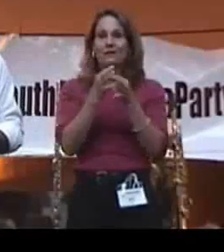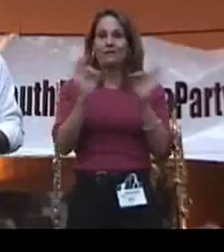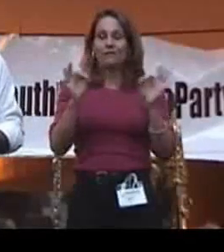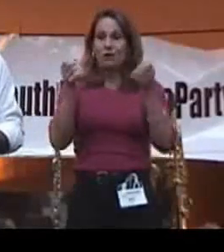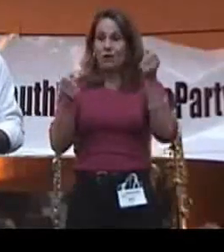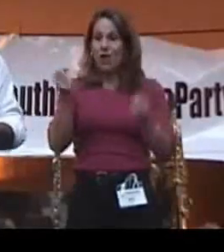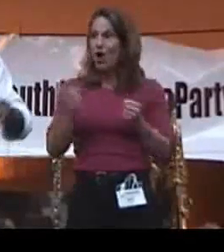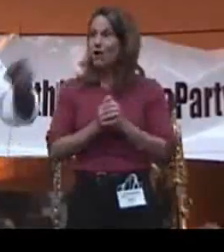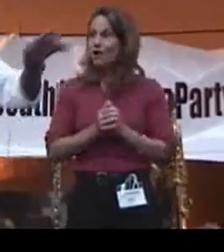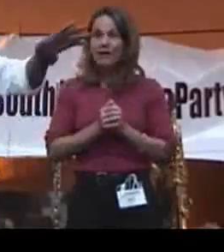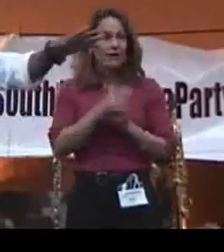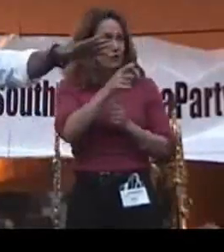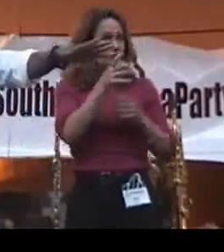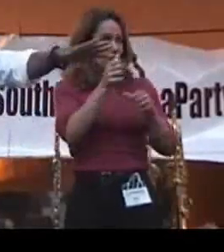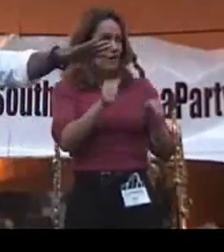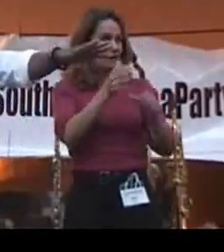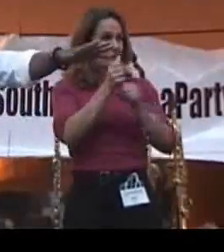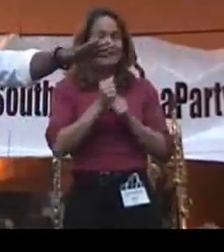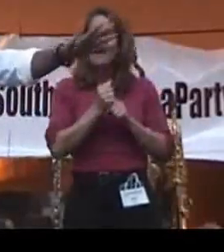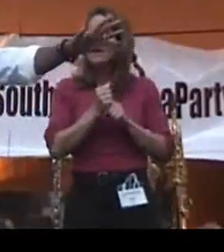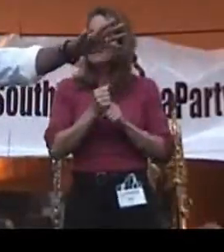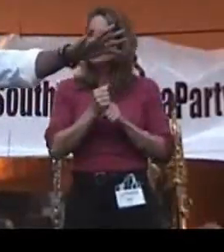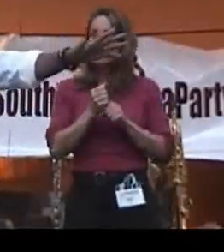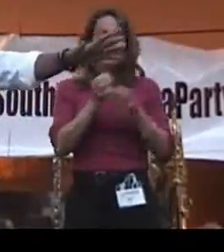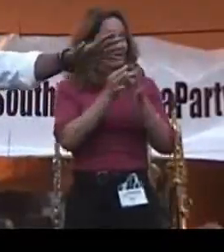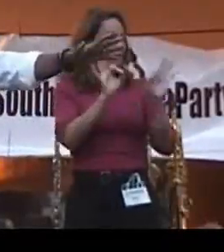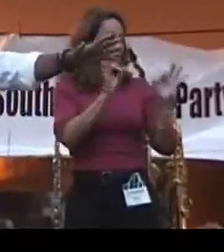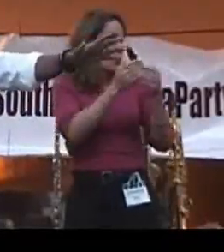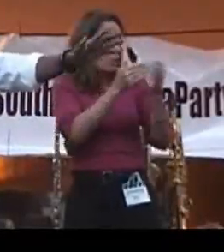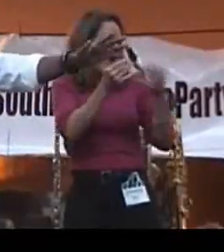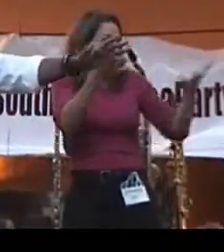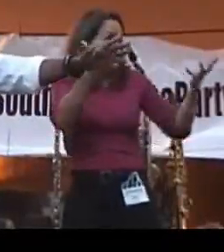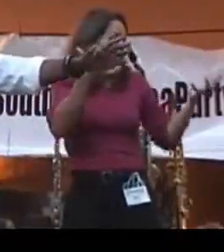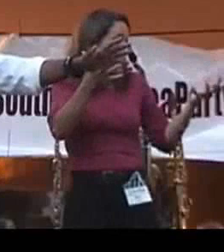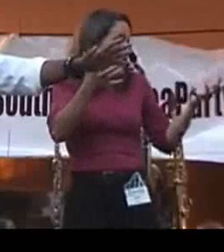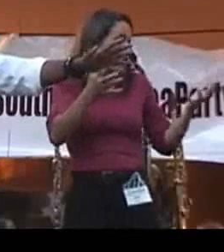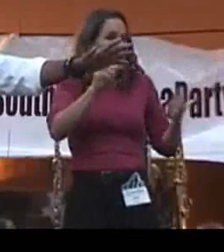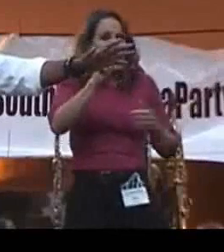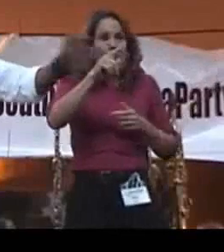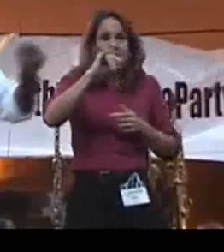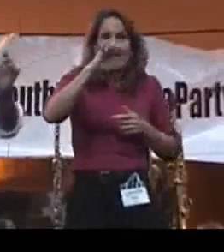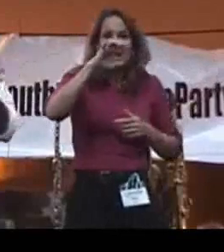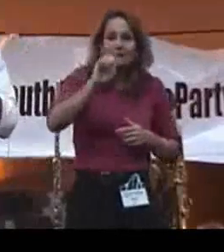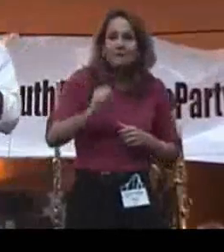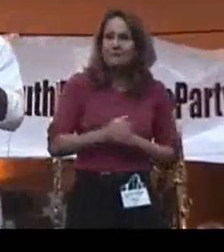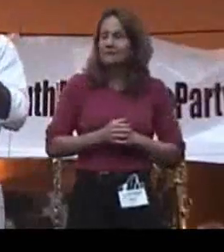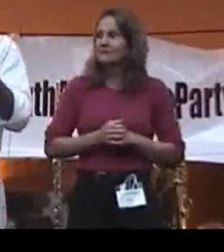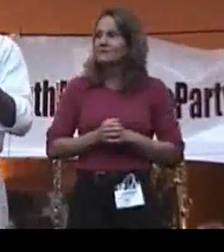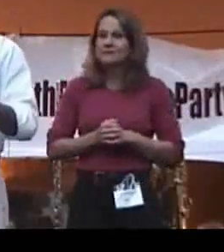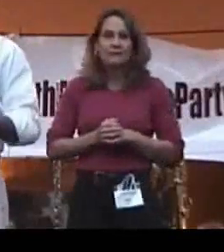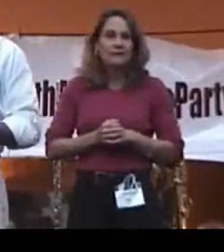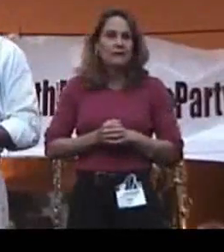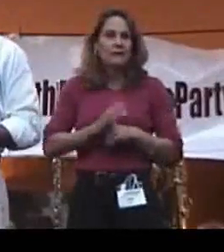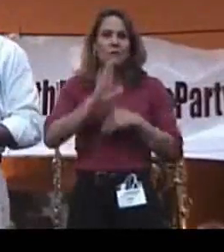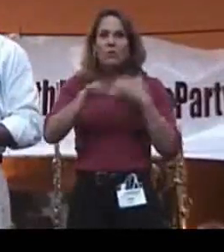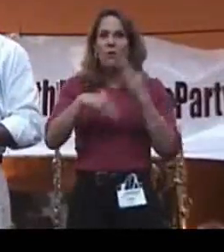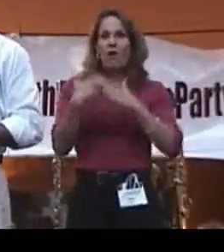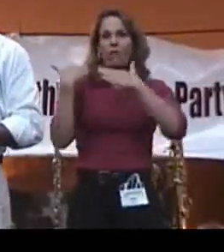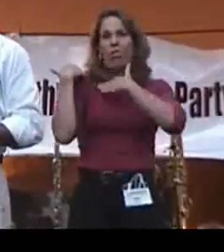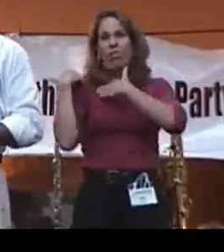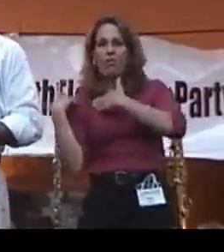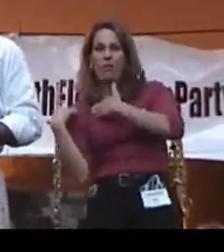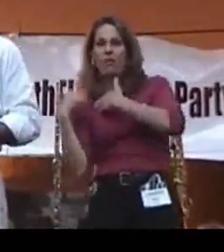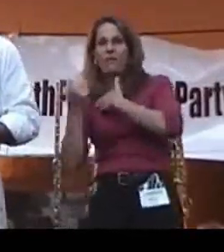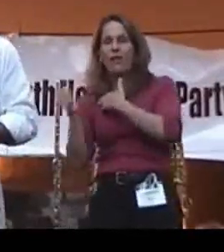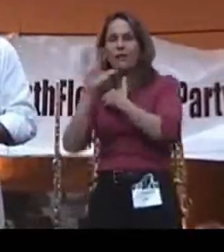a free car. You can get free whatever you want. Appliances. But it will all be on the backs of that other